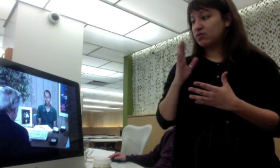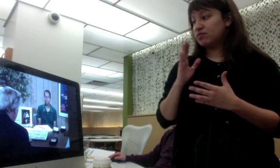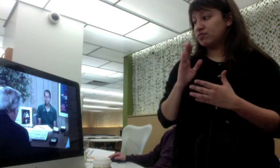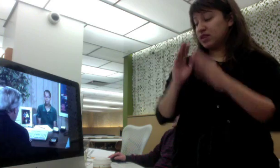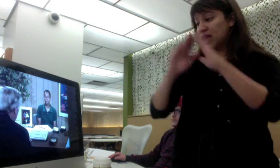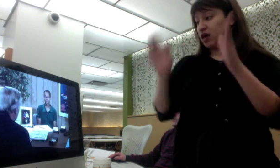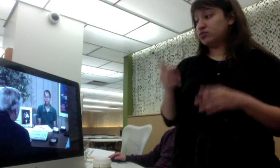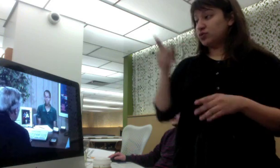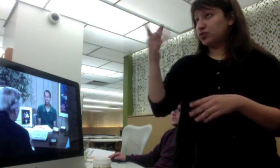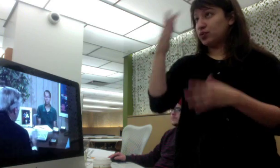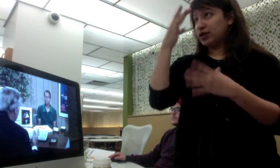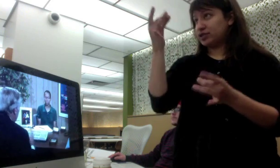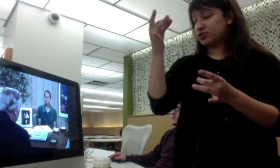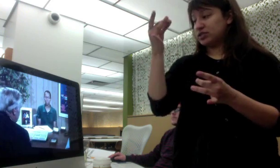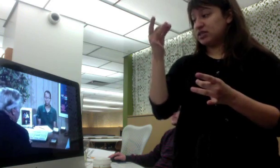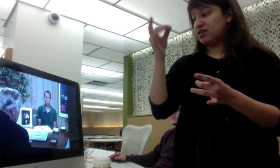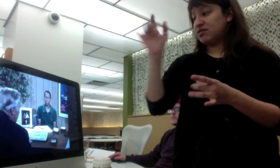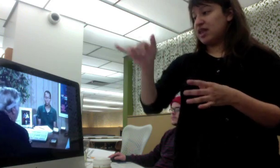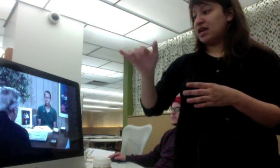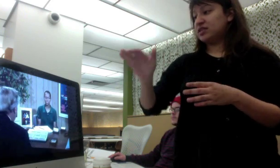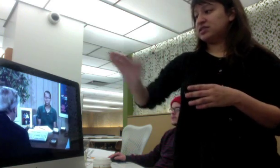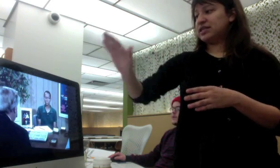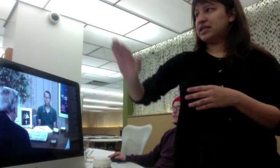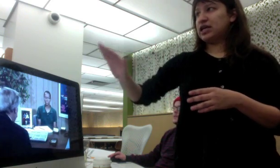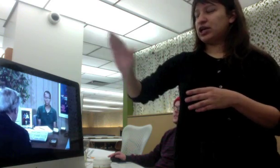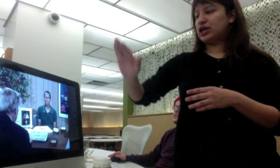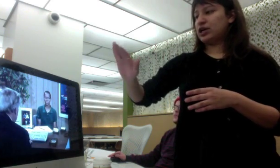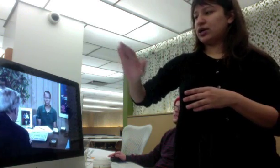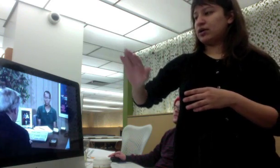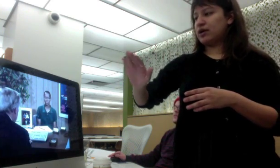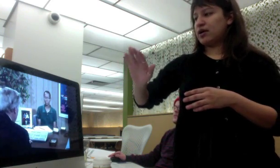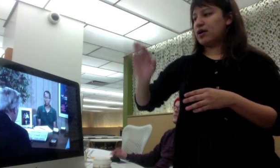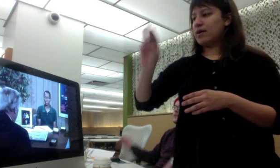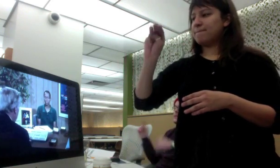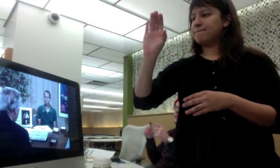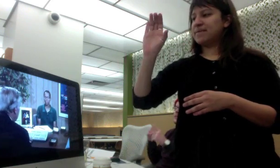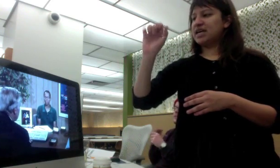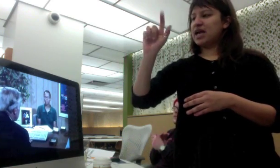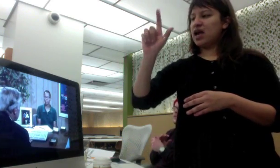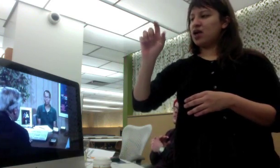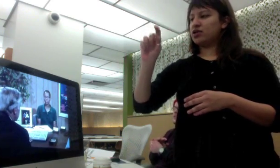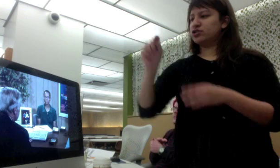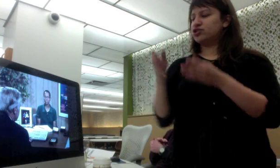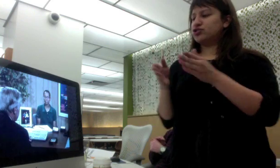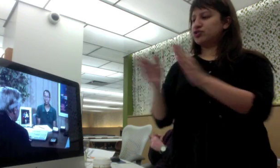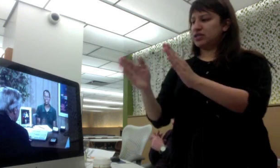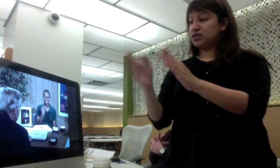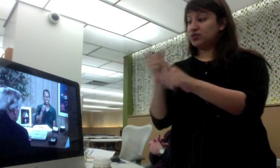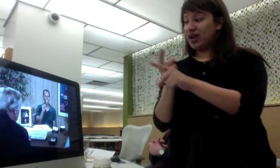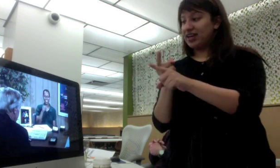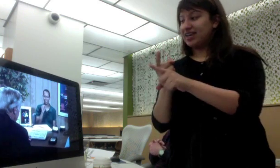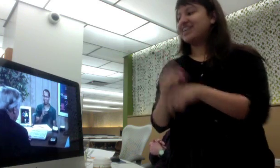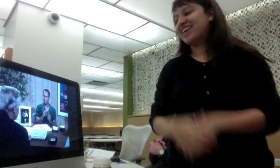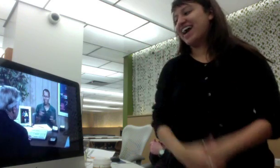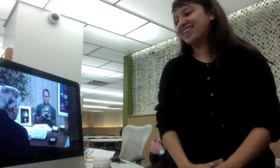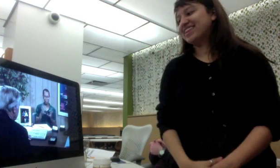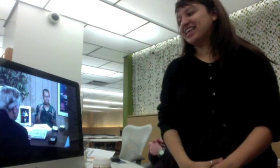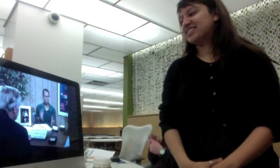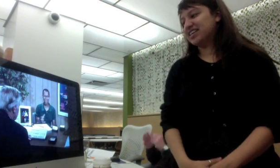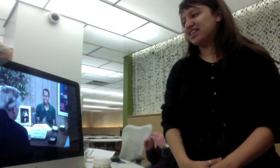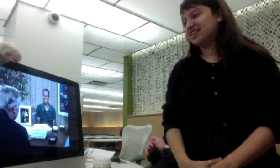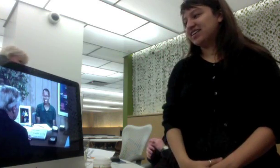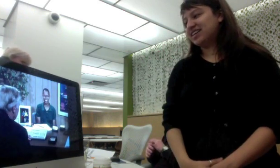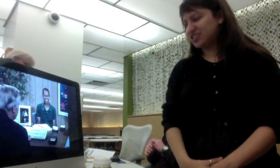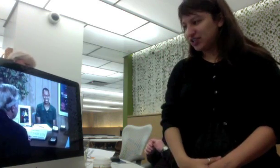in is the one over on Mycomica. Excuse me? Is that correct? I said it. Oh. Yeah, sorry. Sorry about this. Yeah.